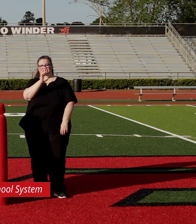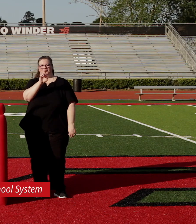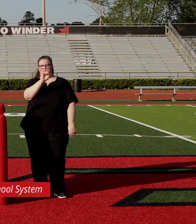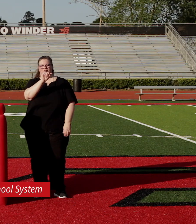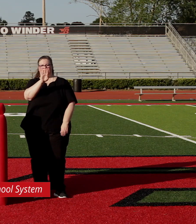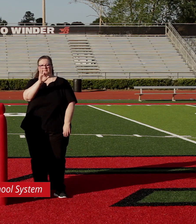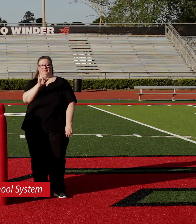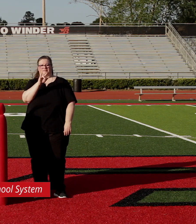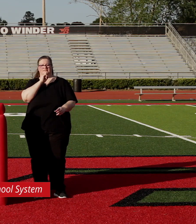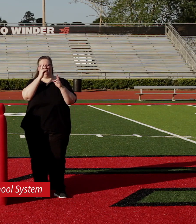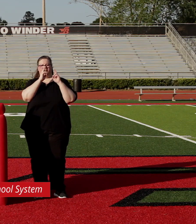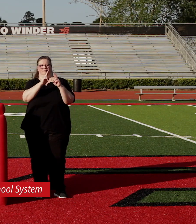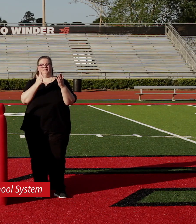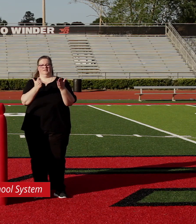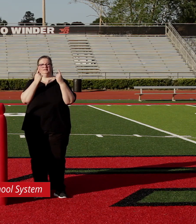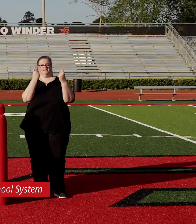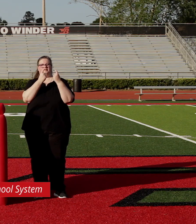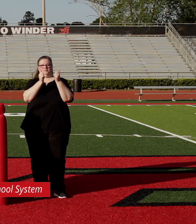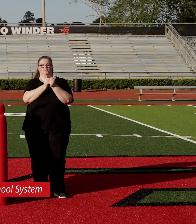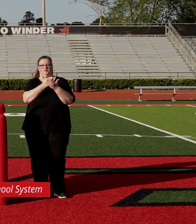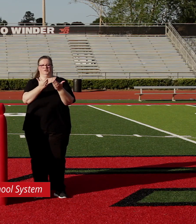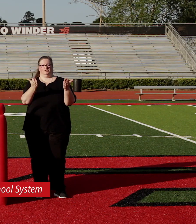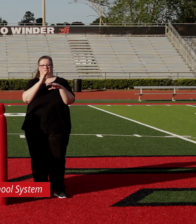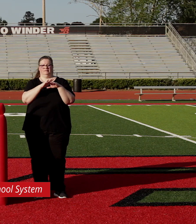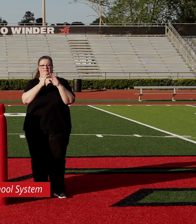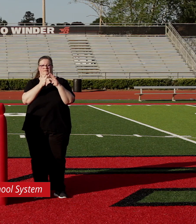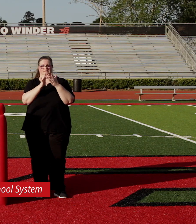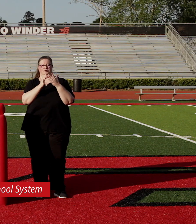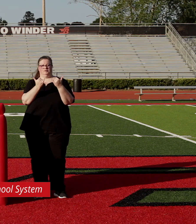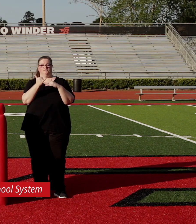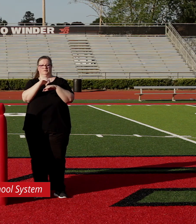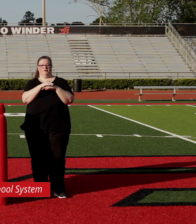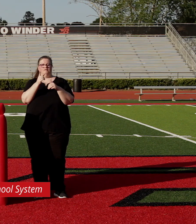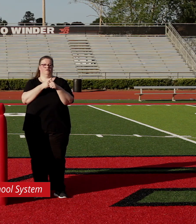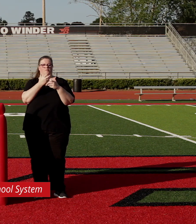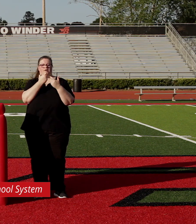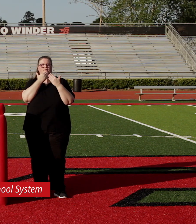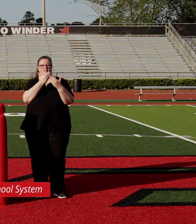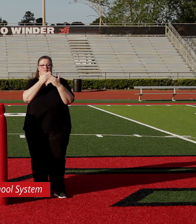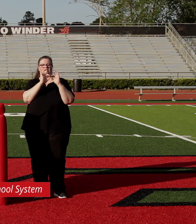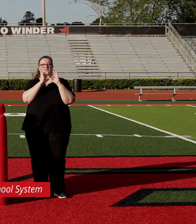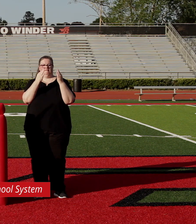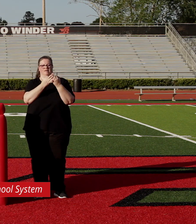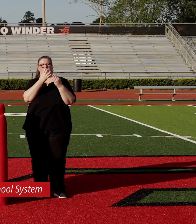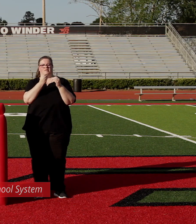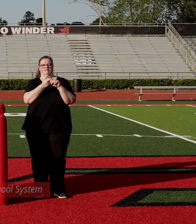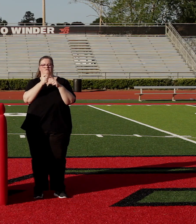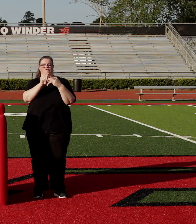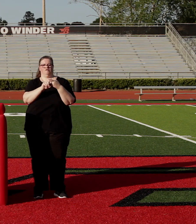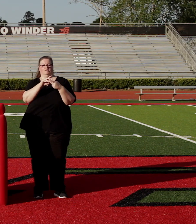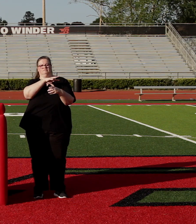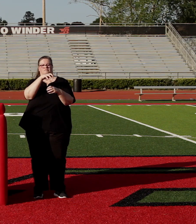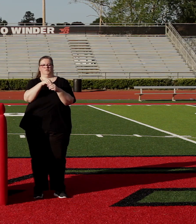It's an honor to be here celebrating with you all virtually this evening. I would first like to thank all of the parents and family members participating with us